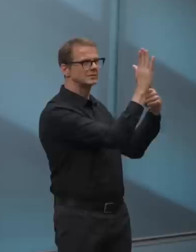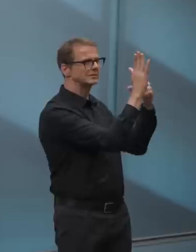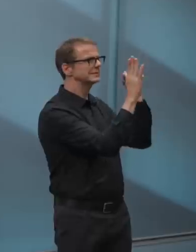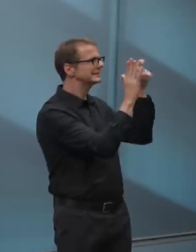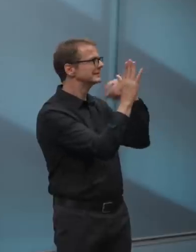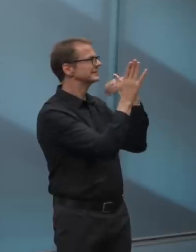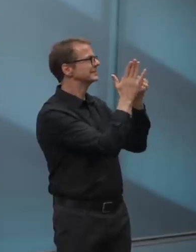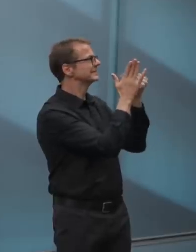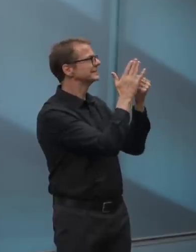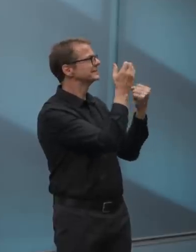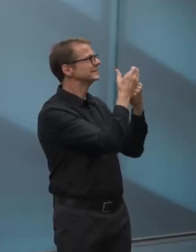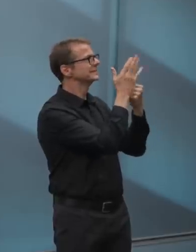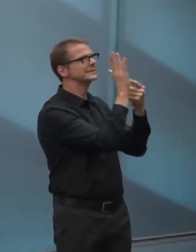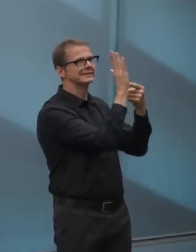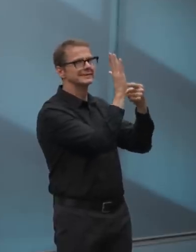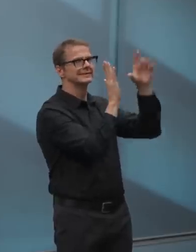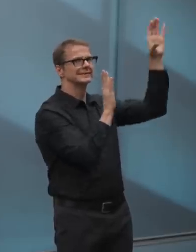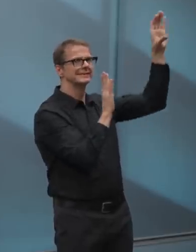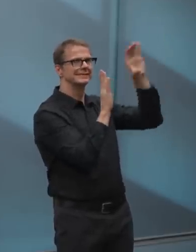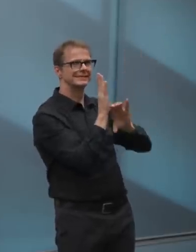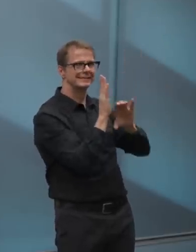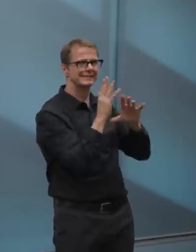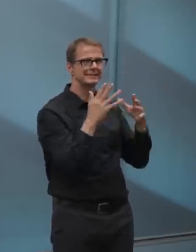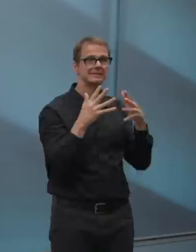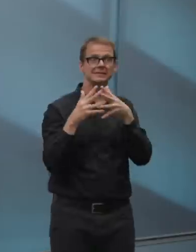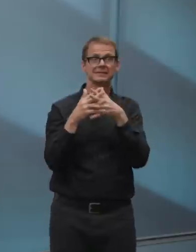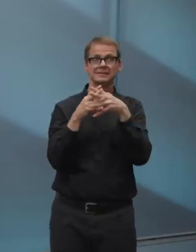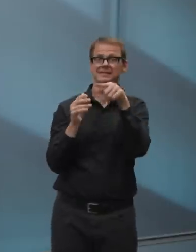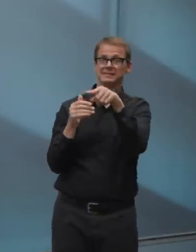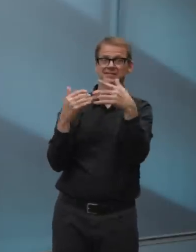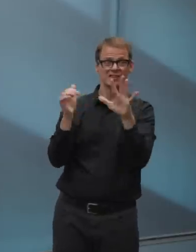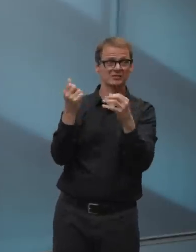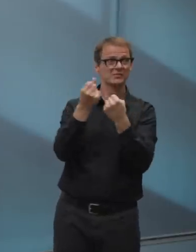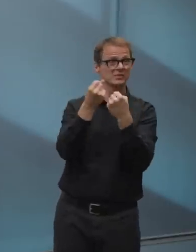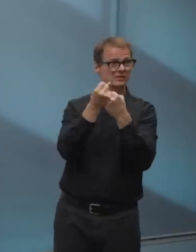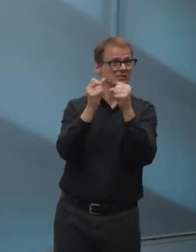Thank you, Mr. Mayor. We'll go next to Keith at the Edmonton Journal. Go ahead, please, Keith.